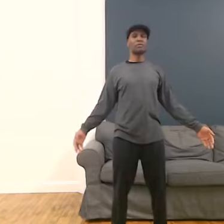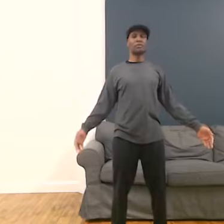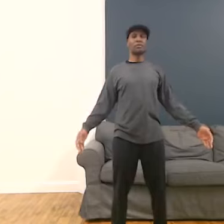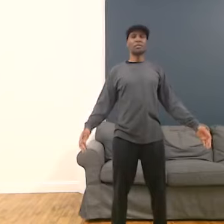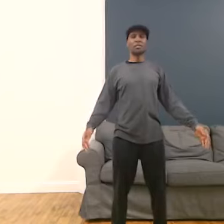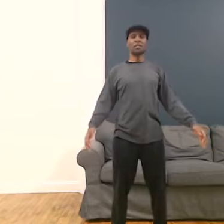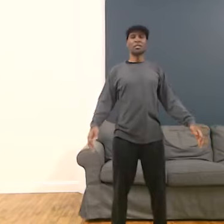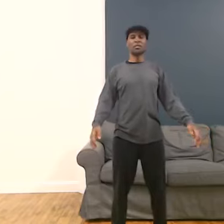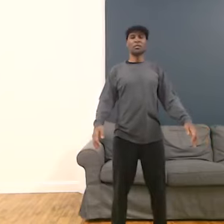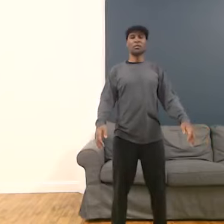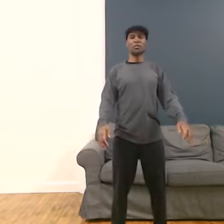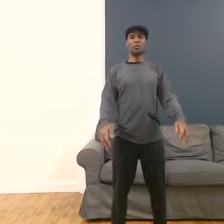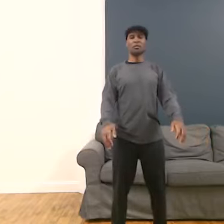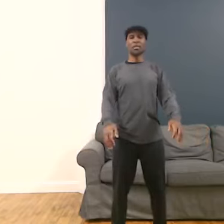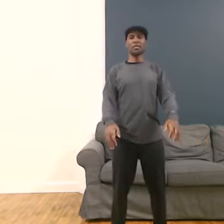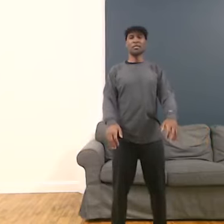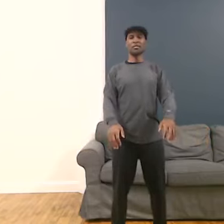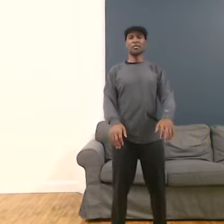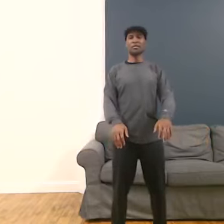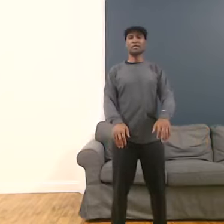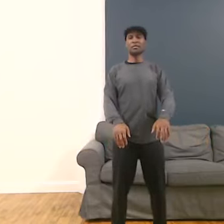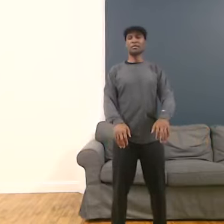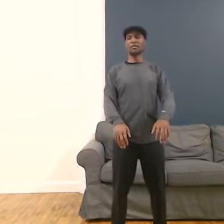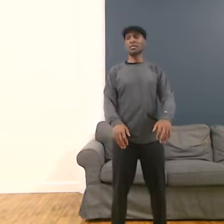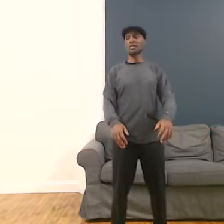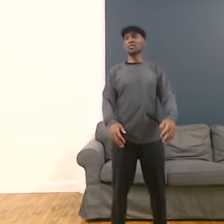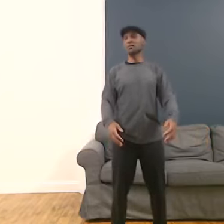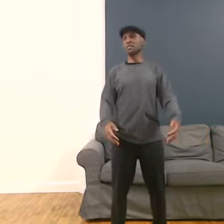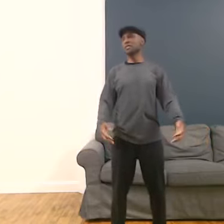It's on pace and speed.